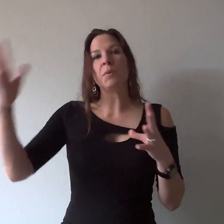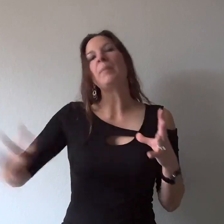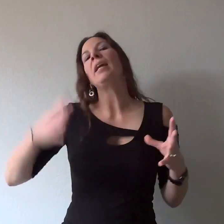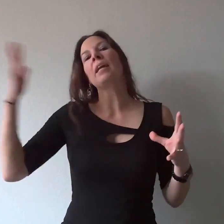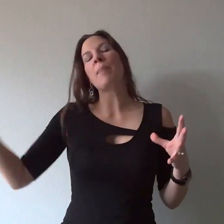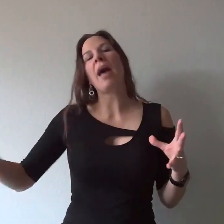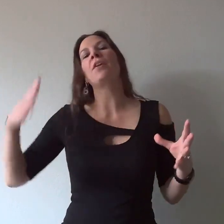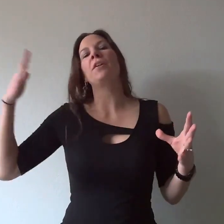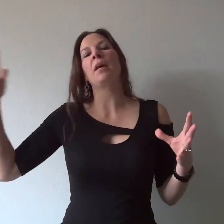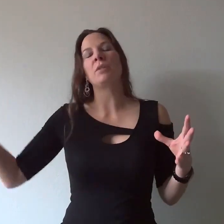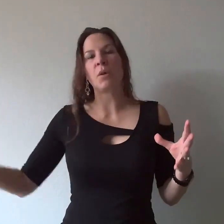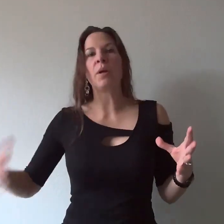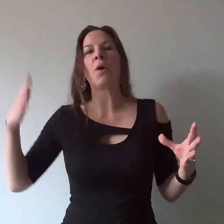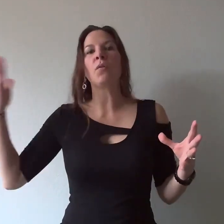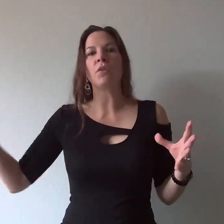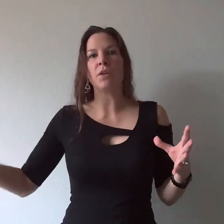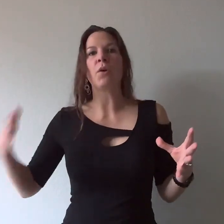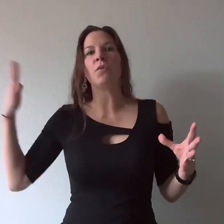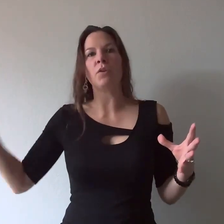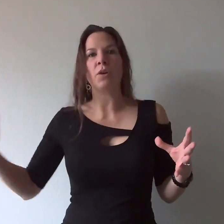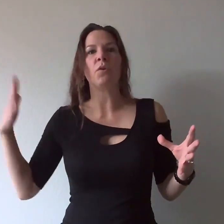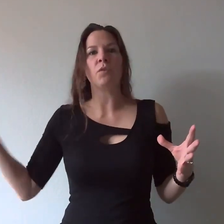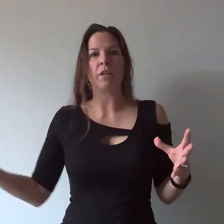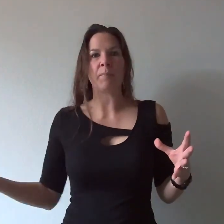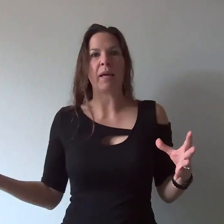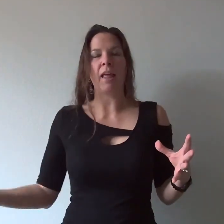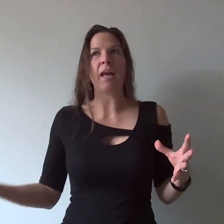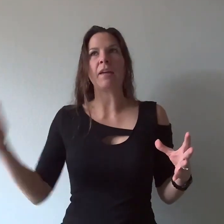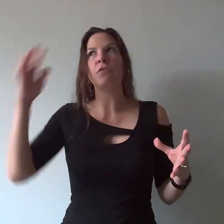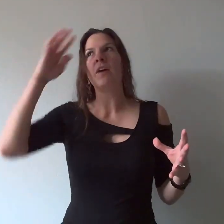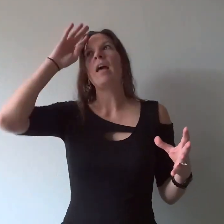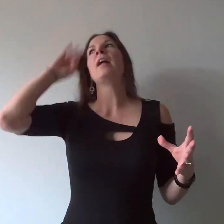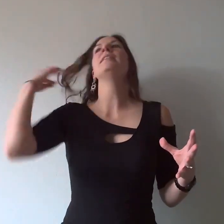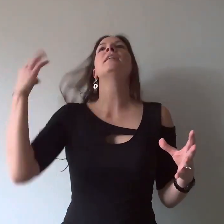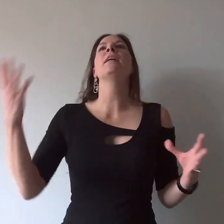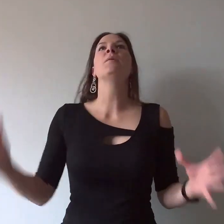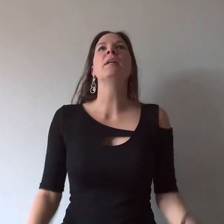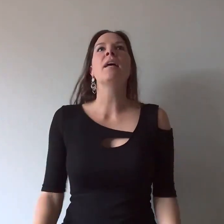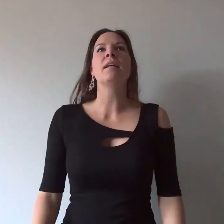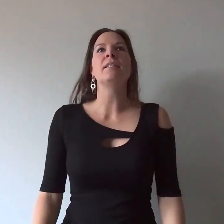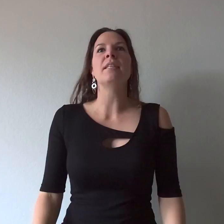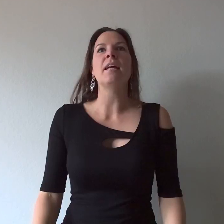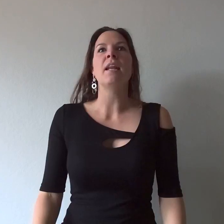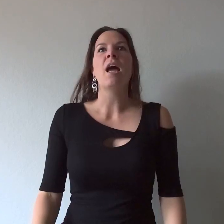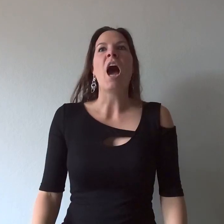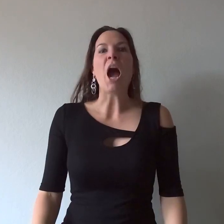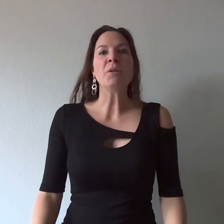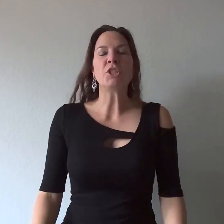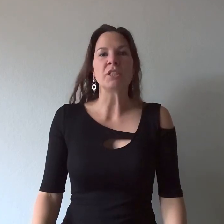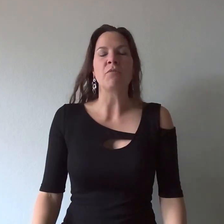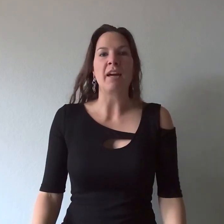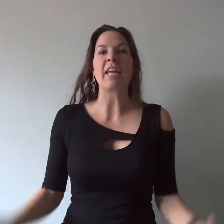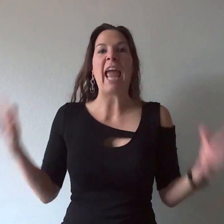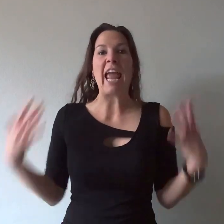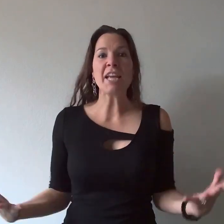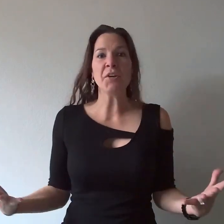repeating pattern that was going over and over and over in my life until I realized that I was just fucking angry